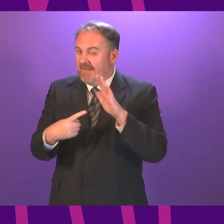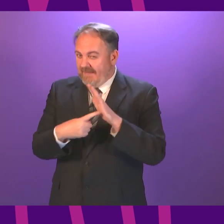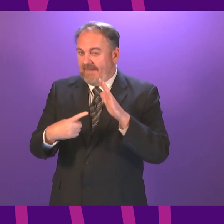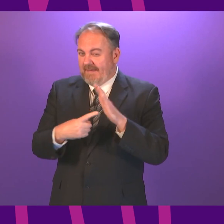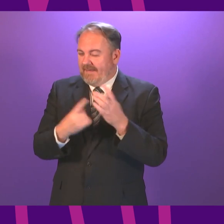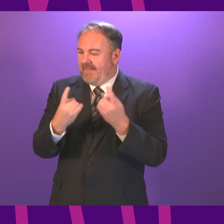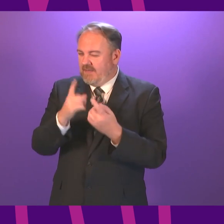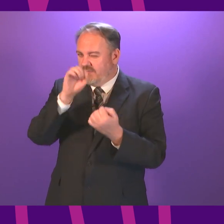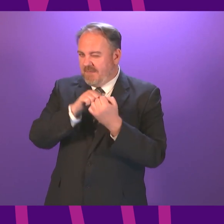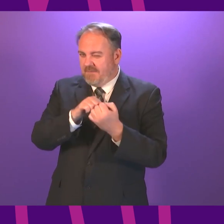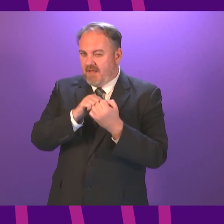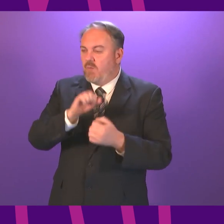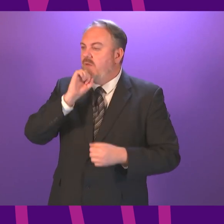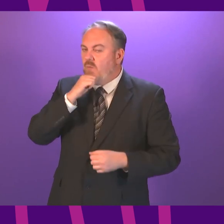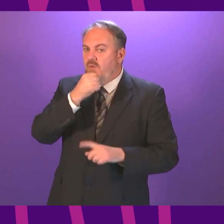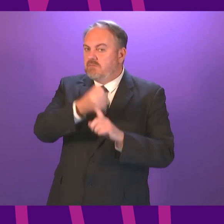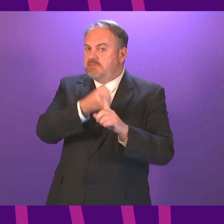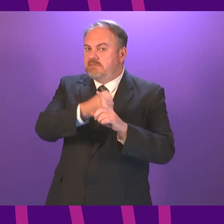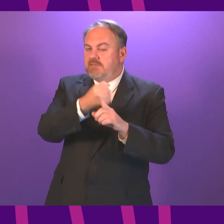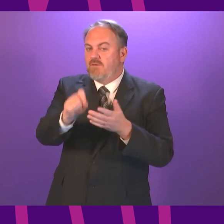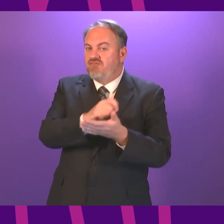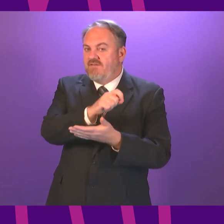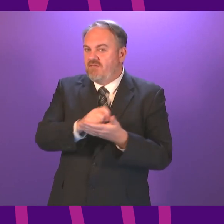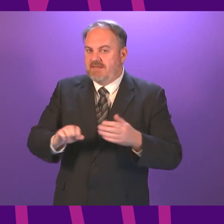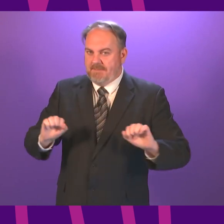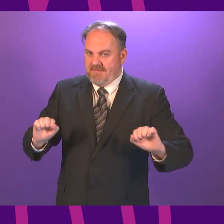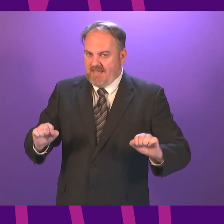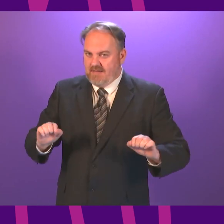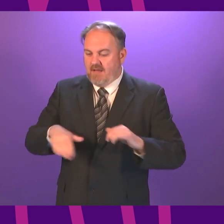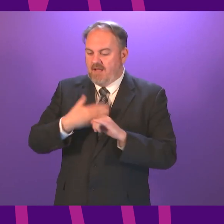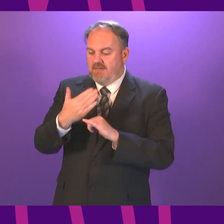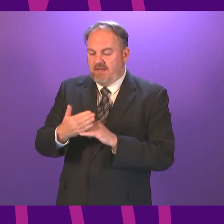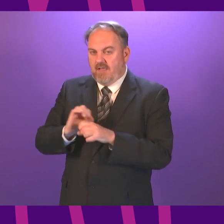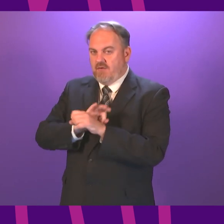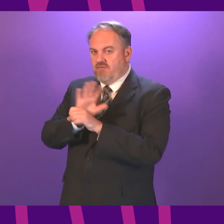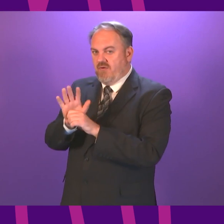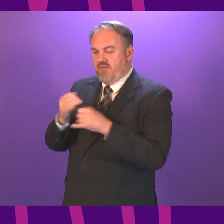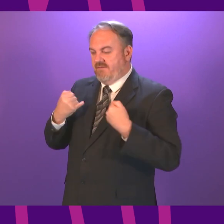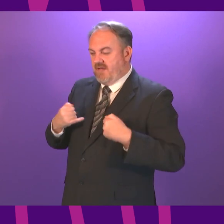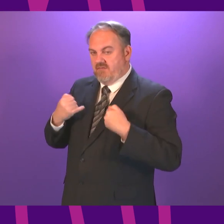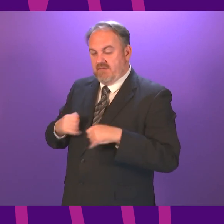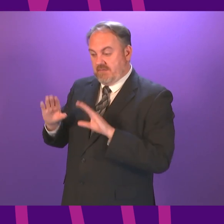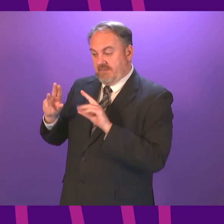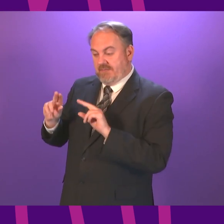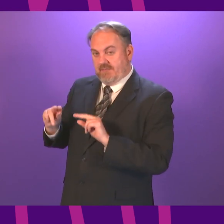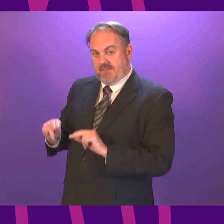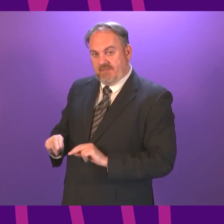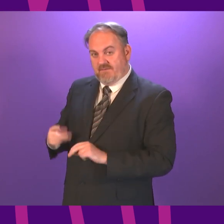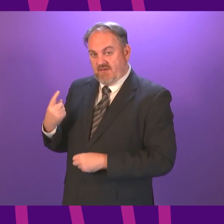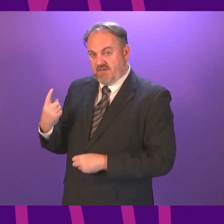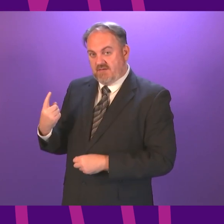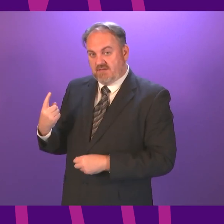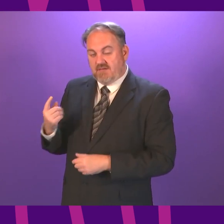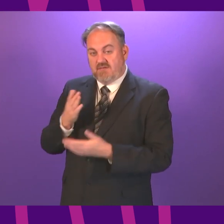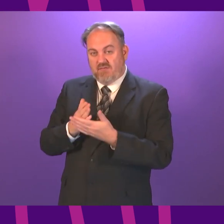pursue a referendum until we are out of the Covid crisis it is nevertheless the case that the issues of what powers and levers we have in this parliament